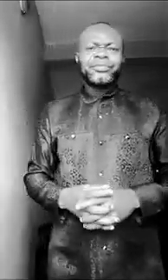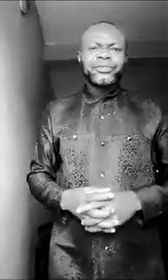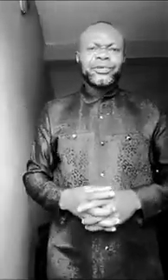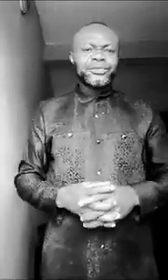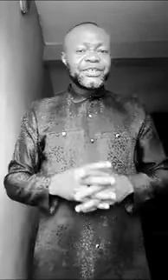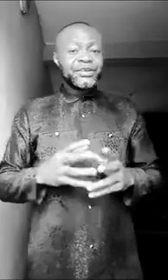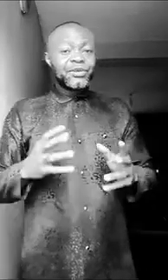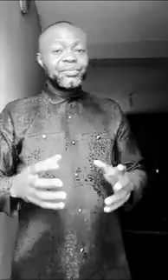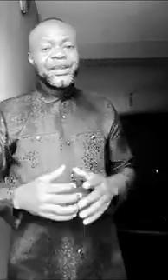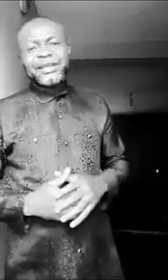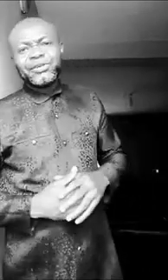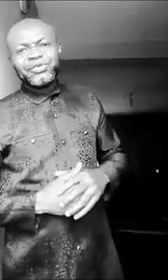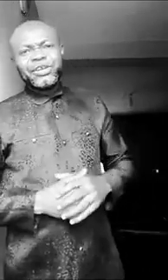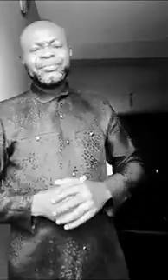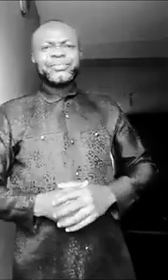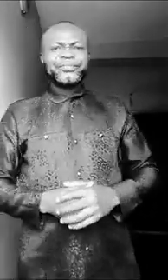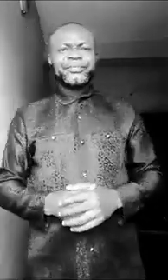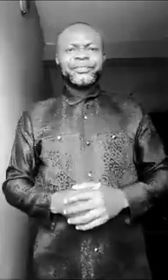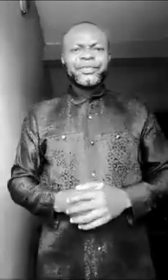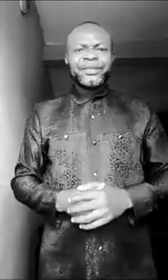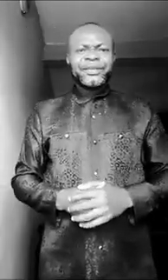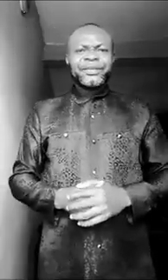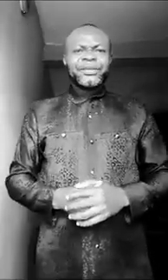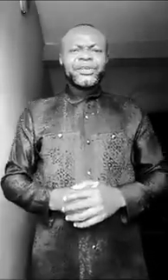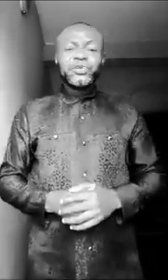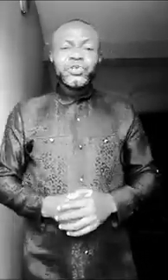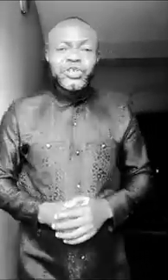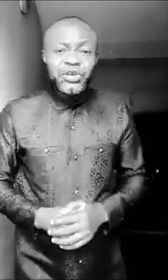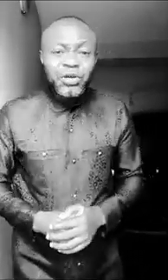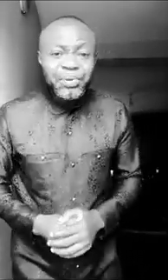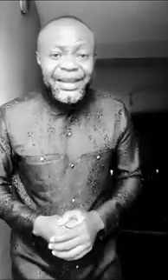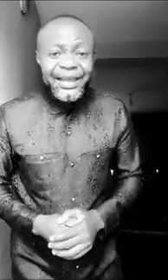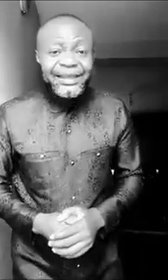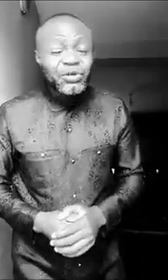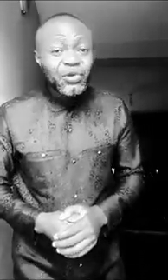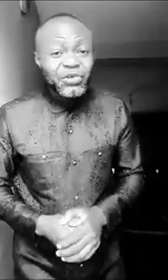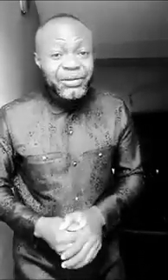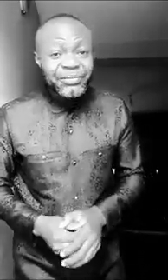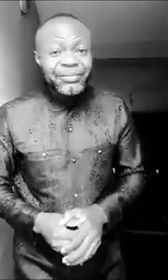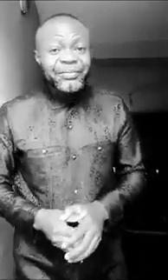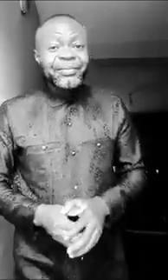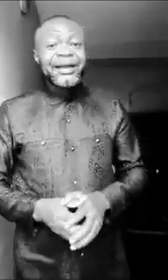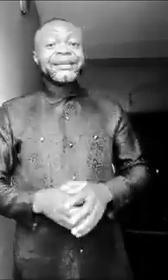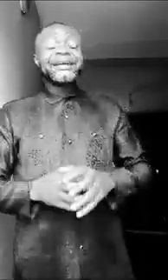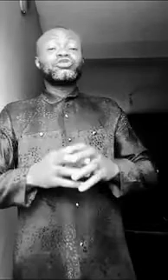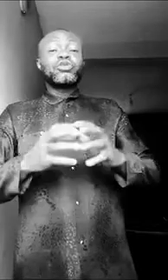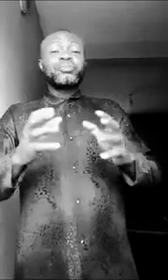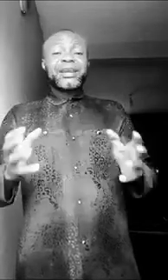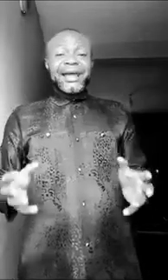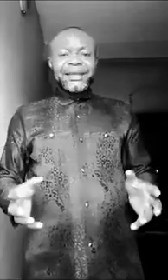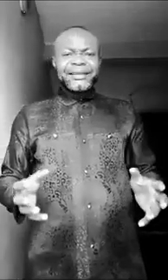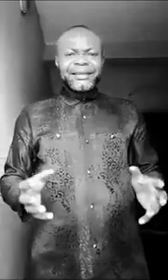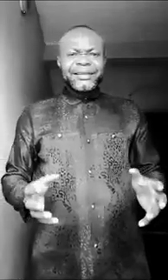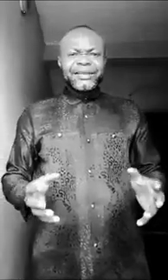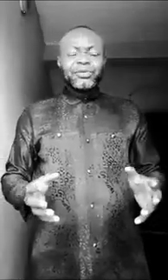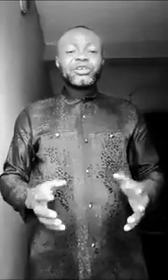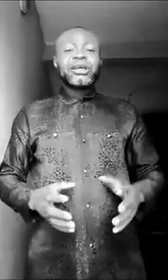of seeing umbrella in your dream? Did you see umbrella in your dream? And that umbrella, you are stuck.